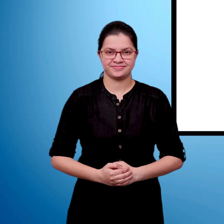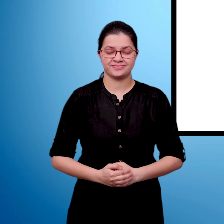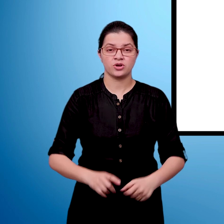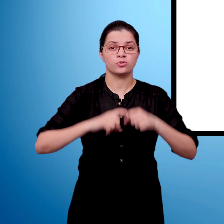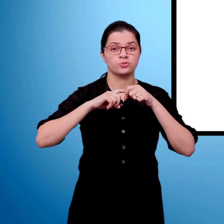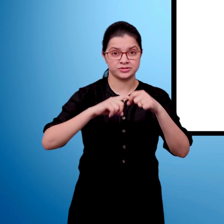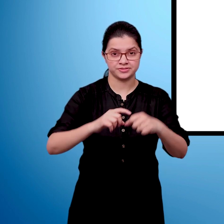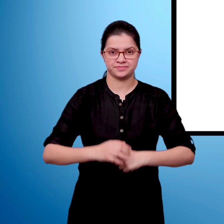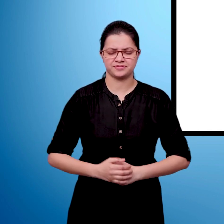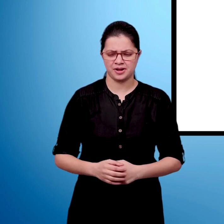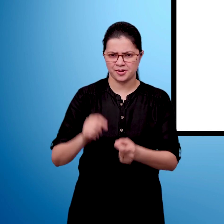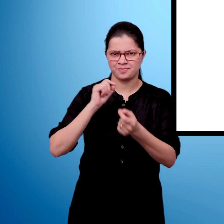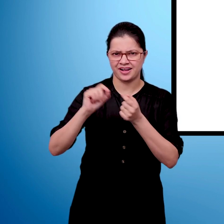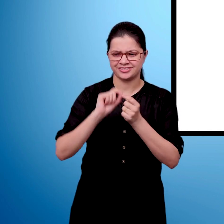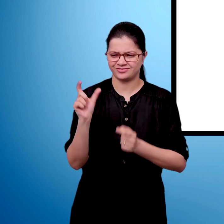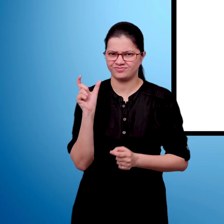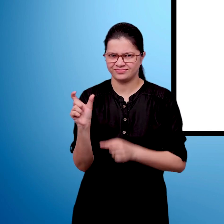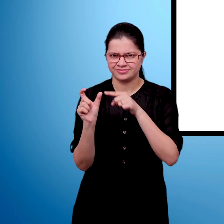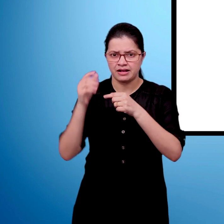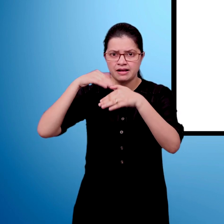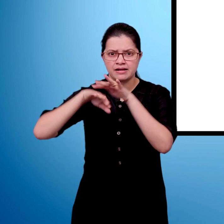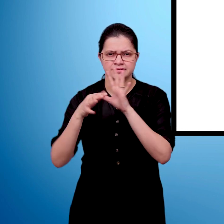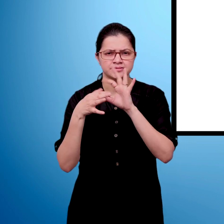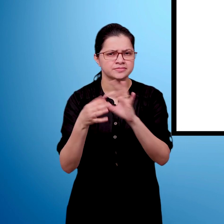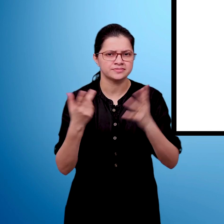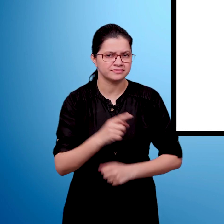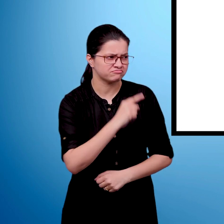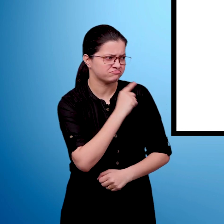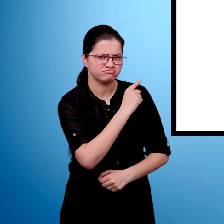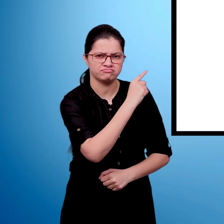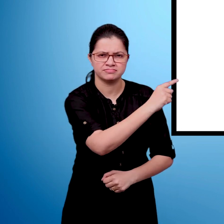D. Tick right for shape similar to match box.